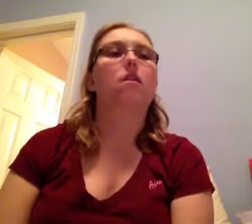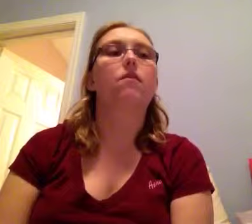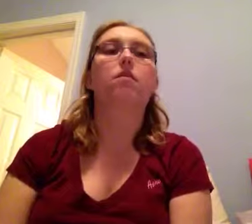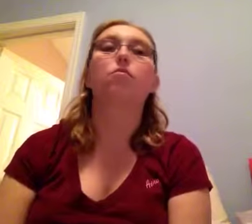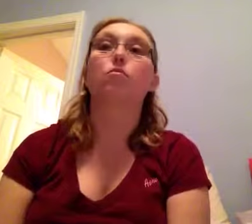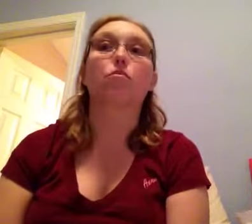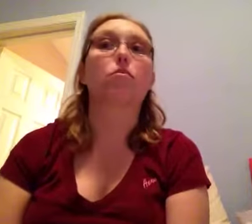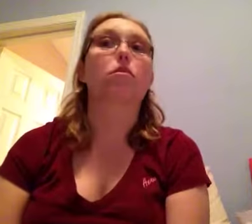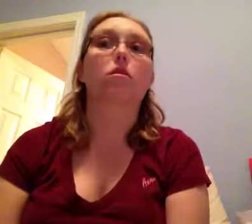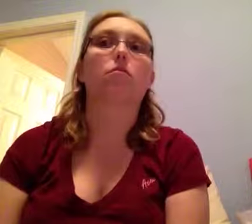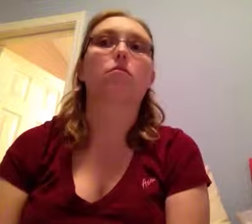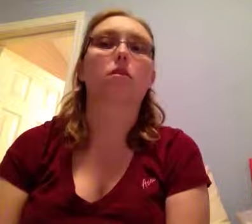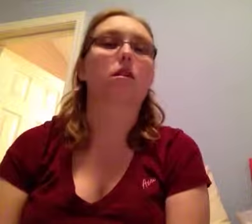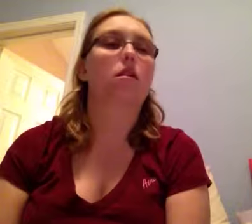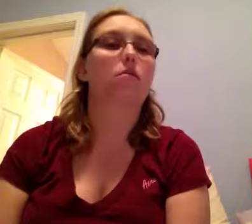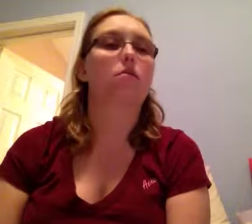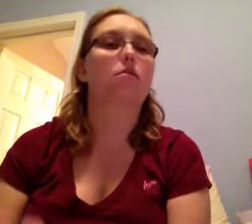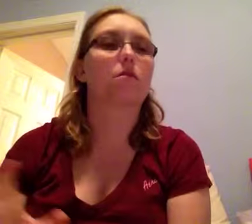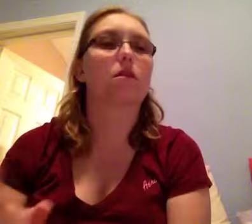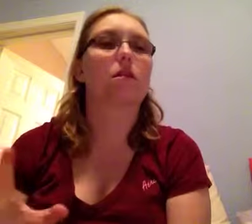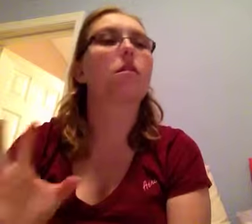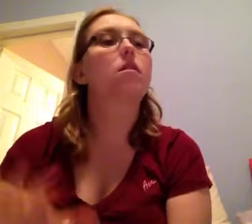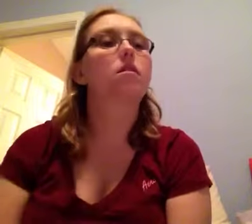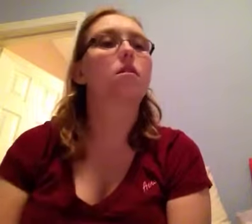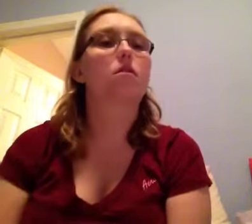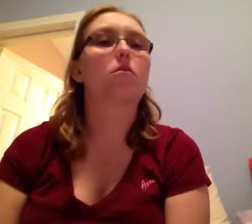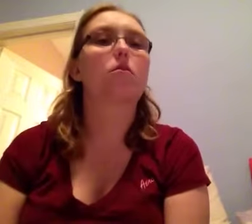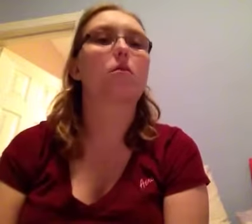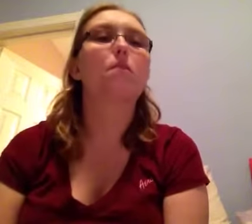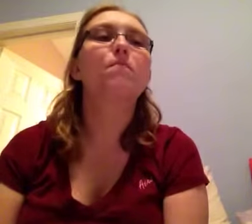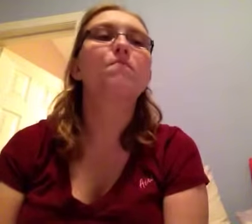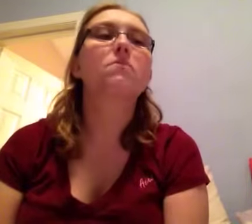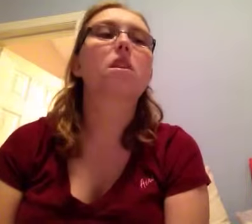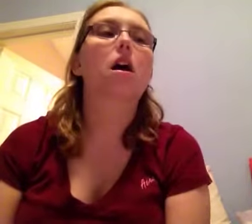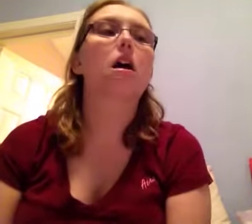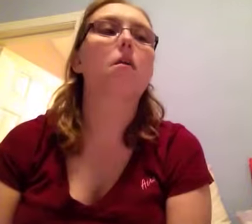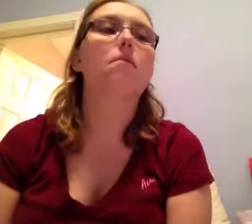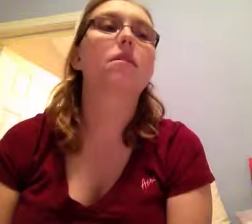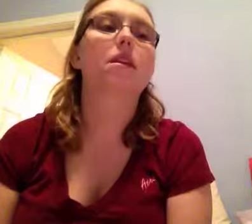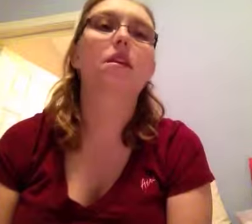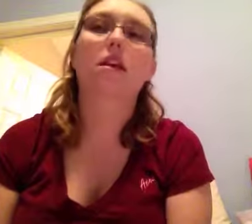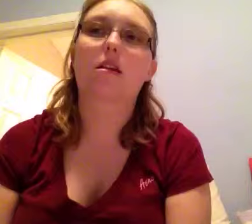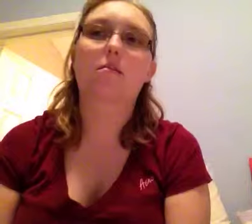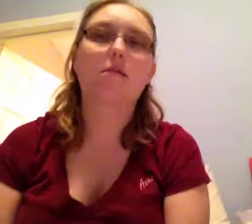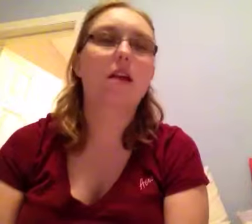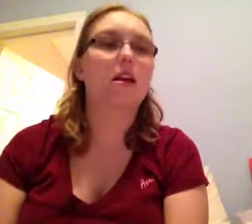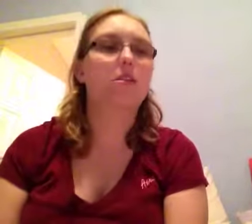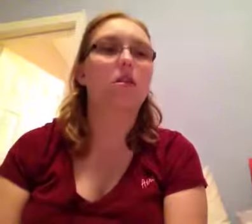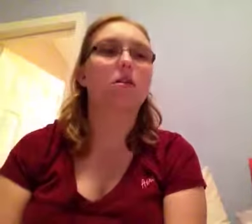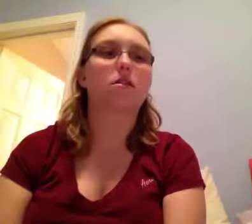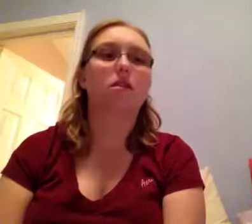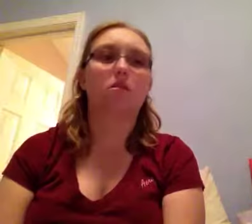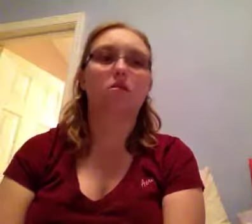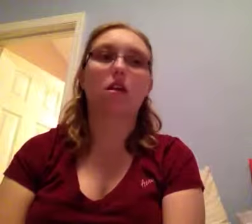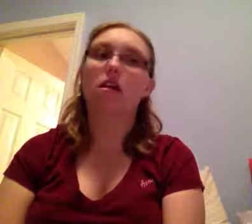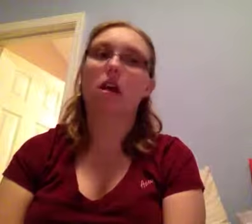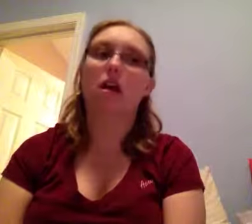stuff. It's really, really, it was really cool. Um, then the next movie I saw in theaters, again,